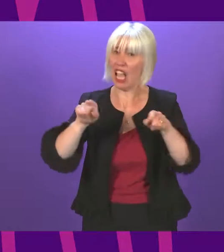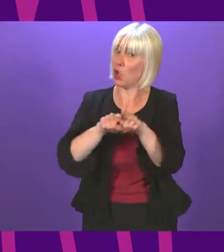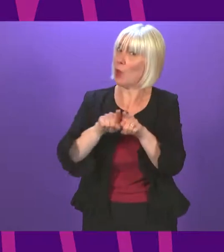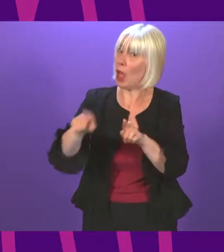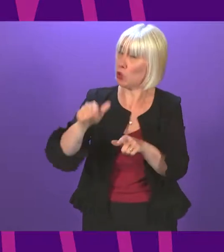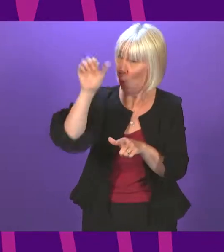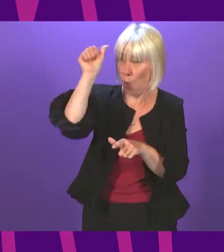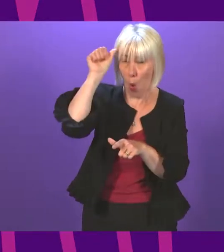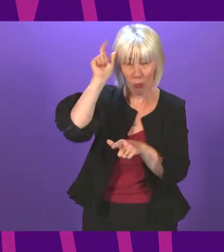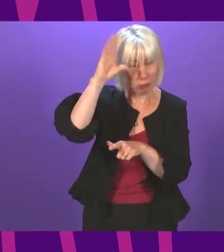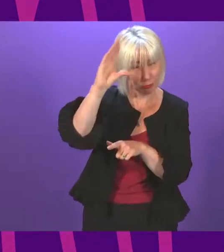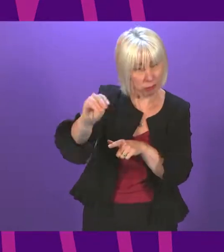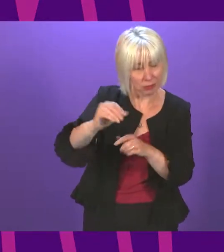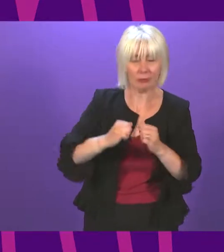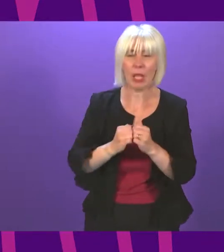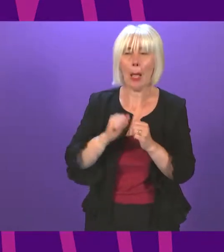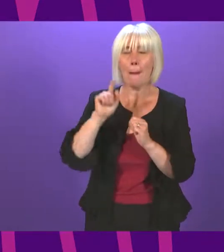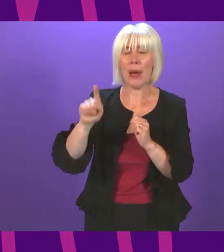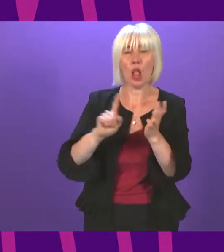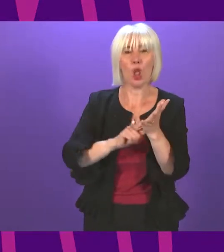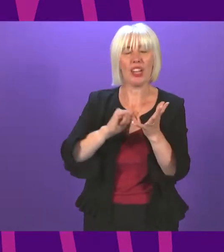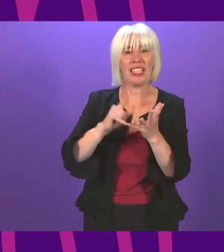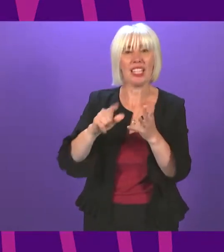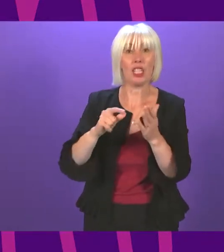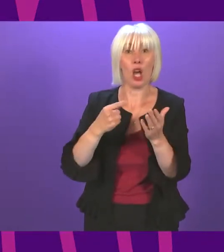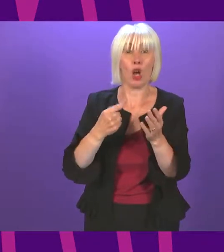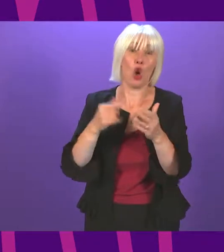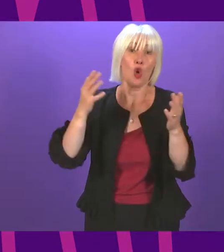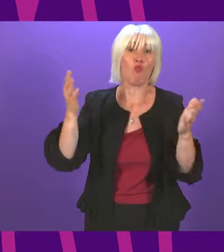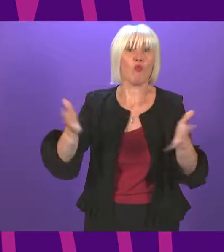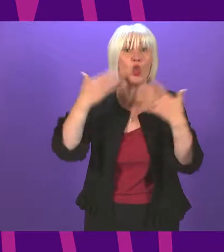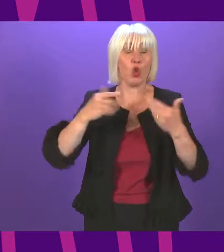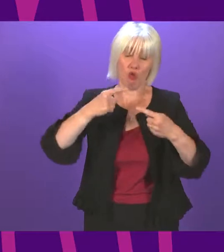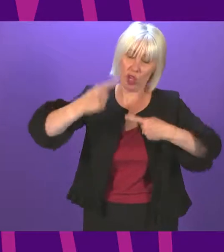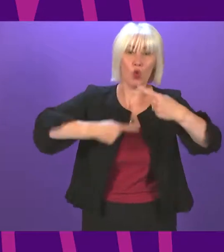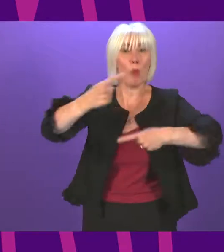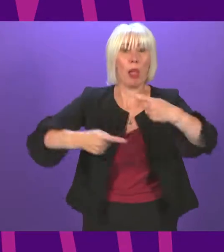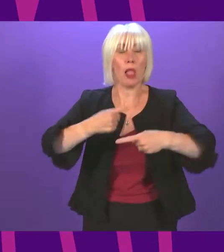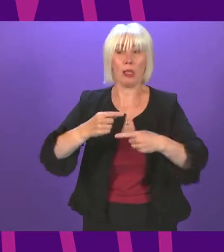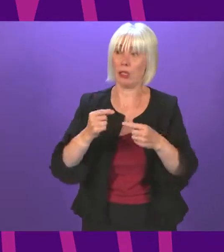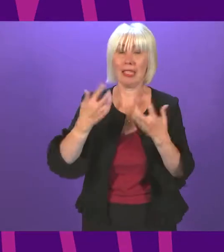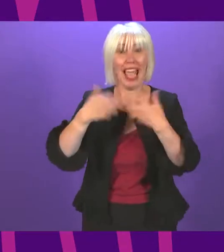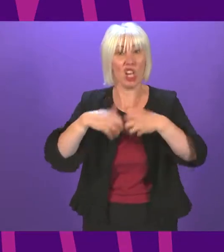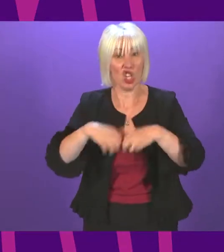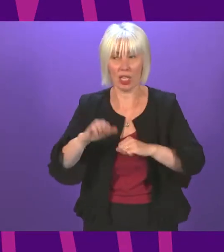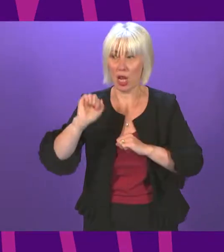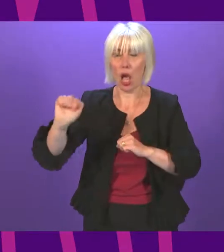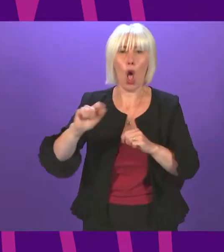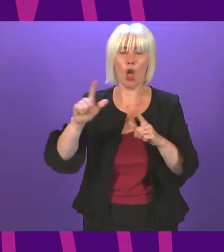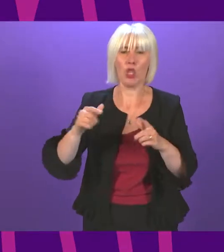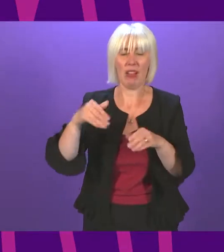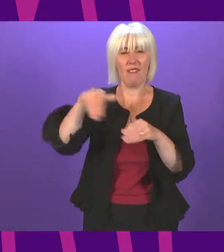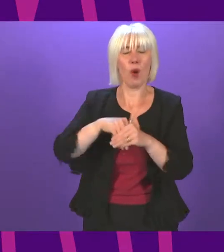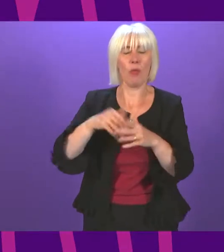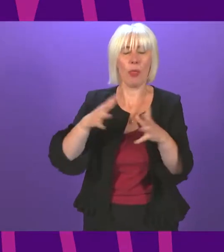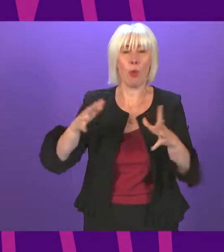Strategy than Lorna, a renewables engineer who was, until just a few weeks ago, a key member of the team who delivered the world's most powerful tidal turbine